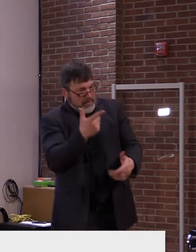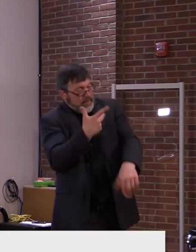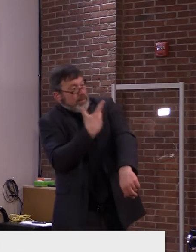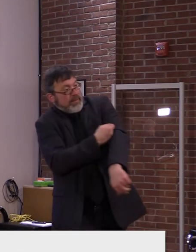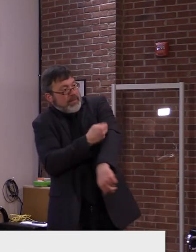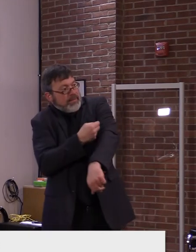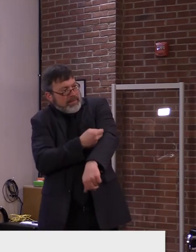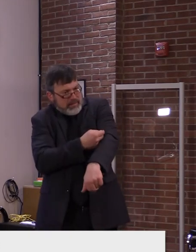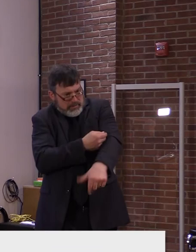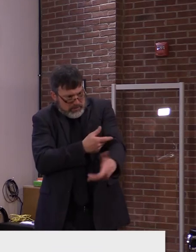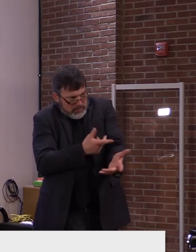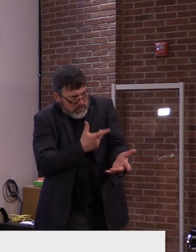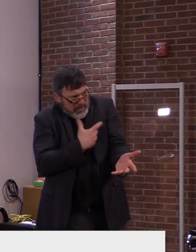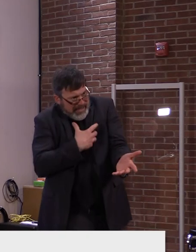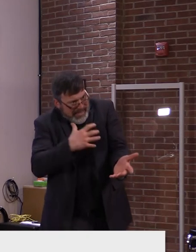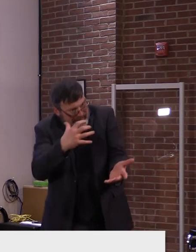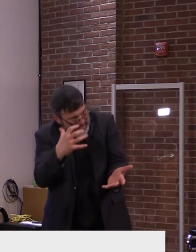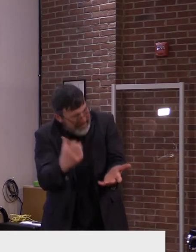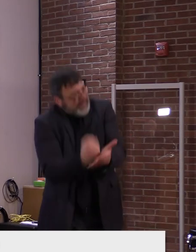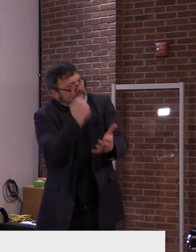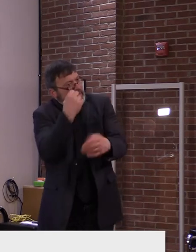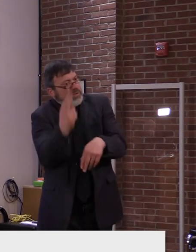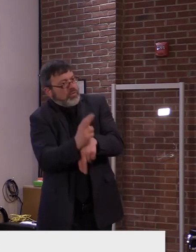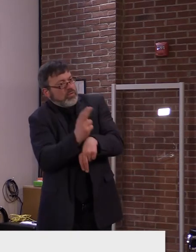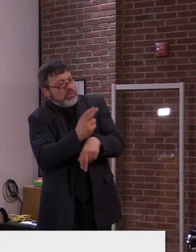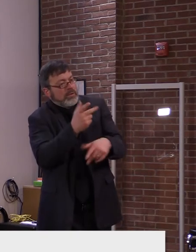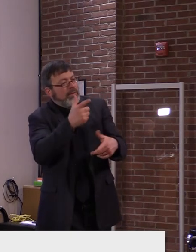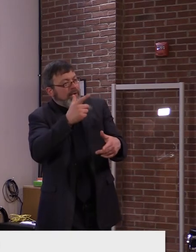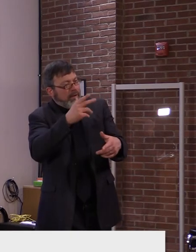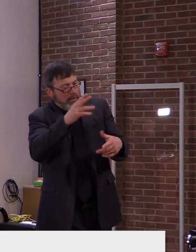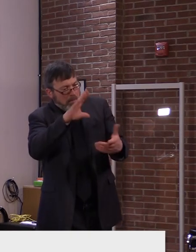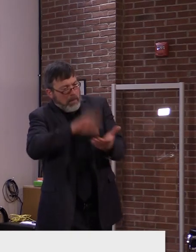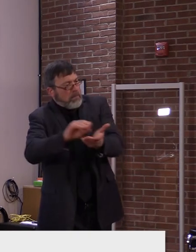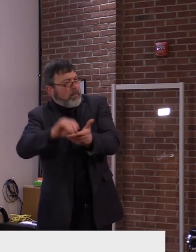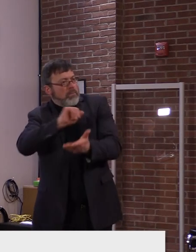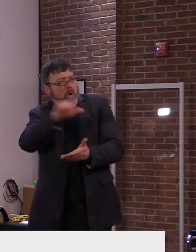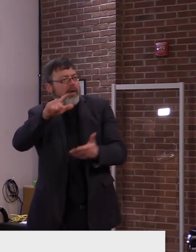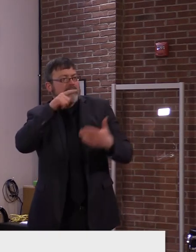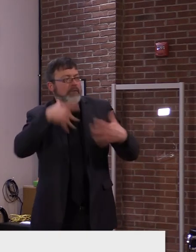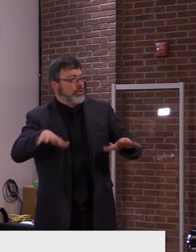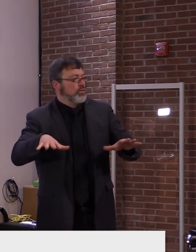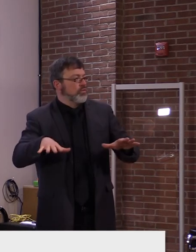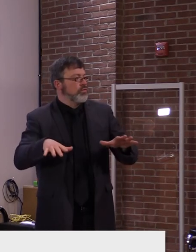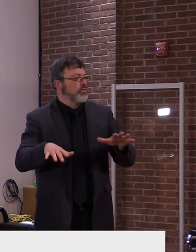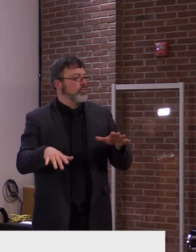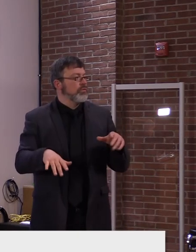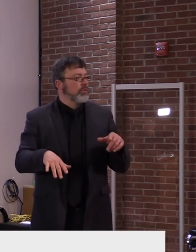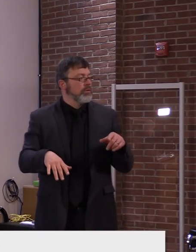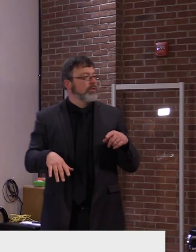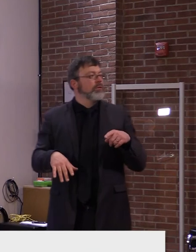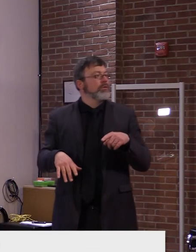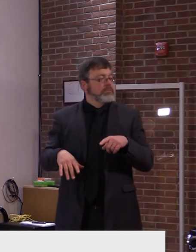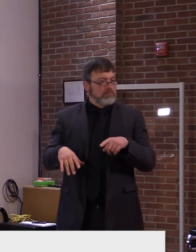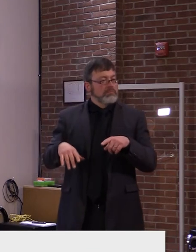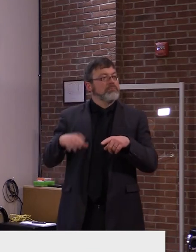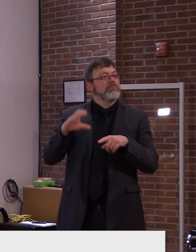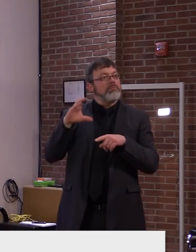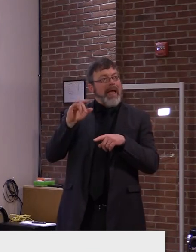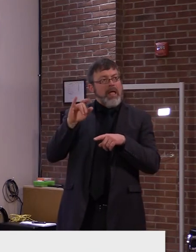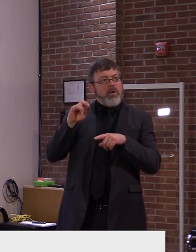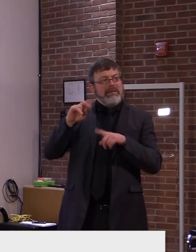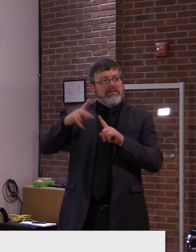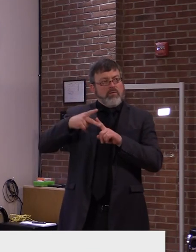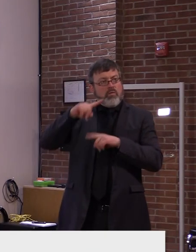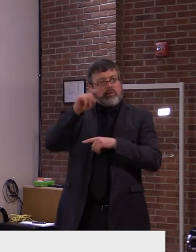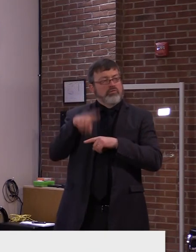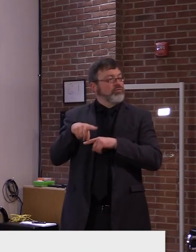Okay. And then, um, somewhat on topic, have you been able to fold the doses that are getting directly allocated